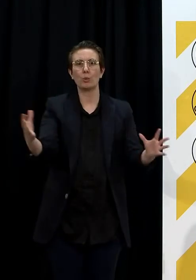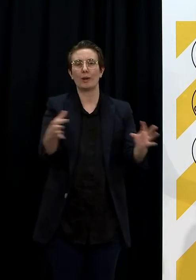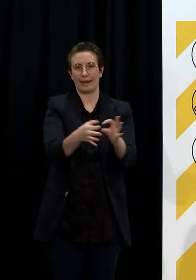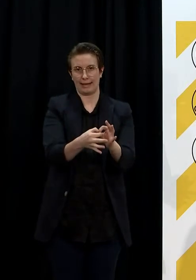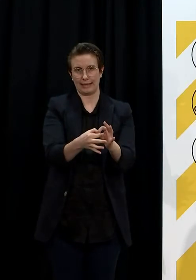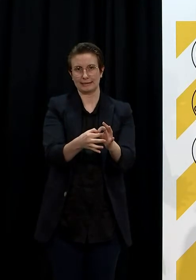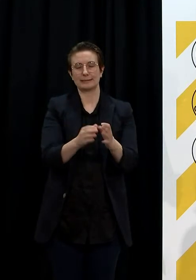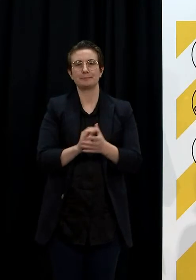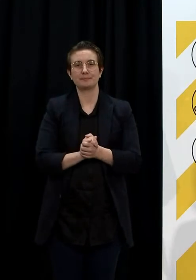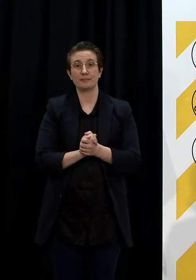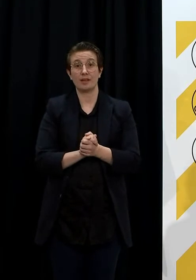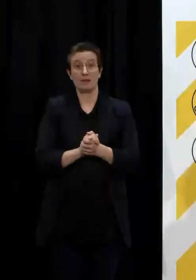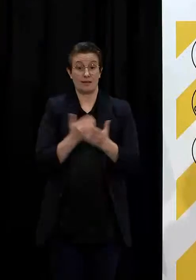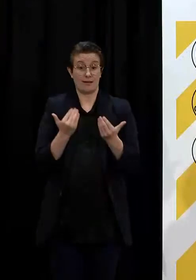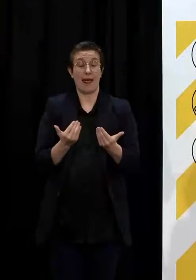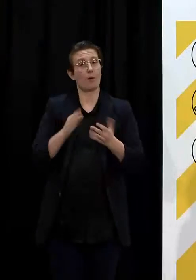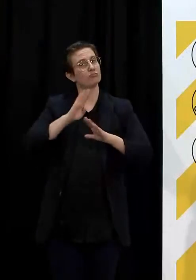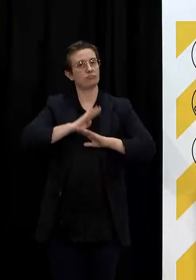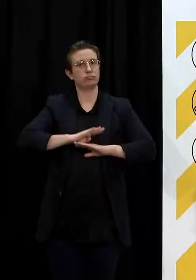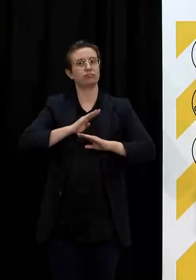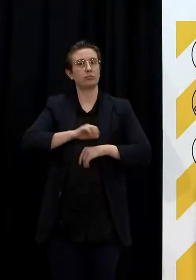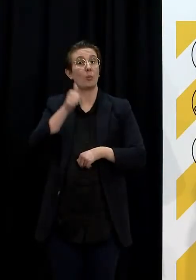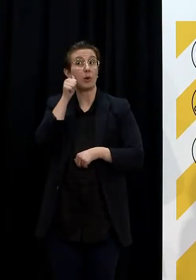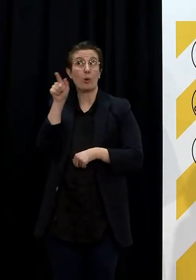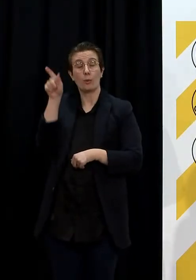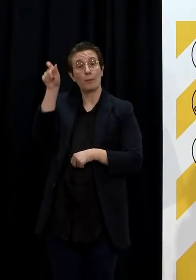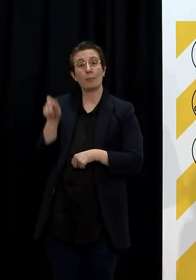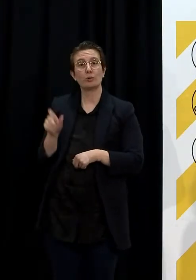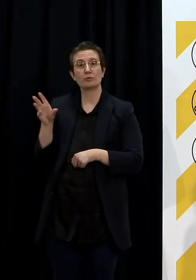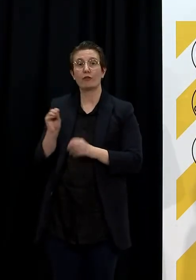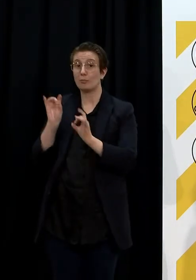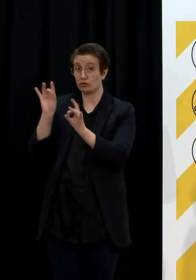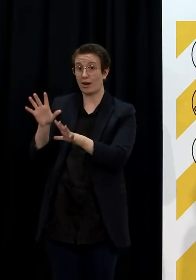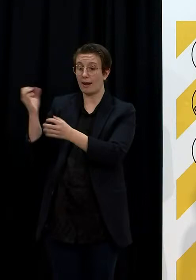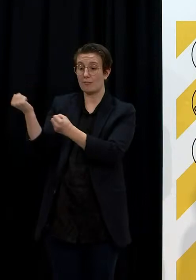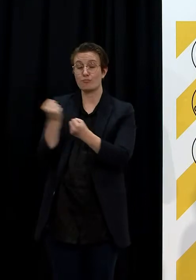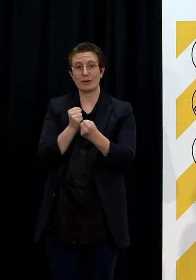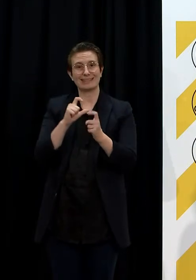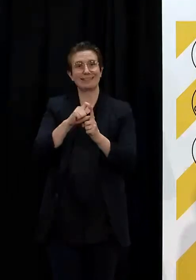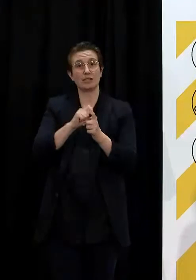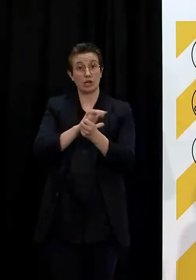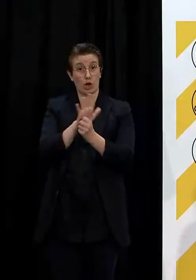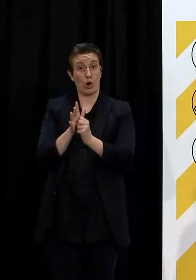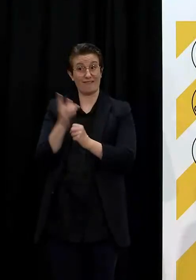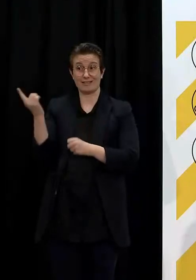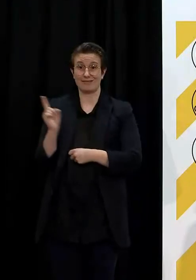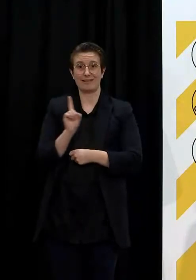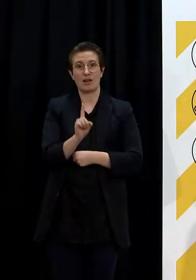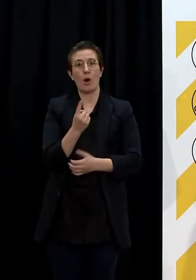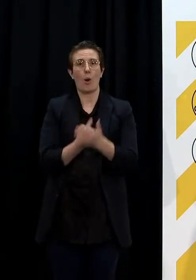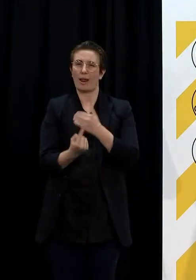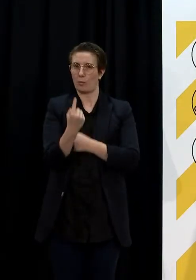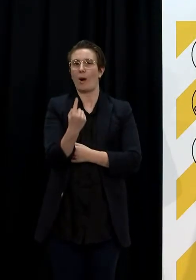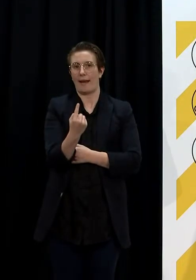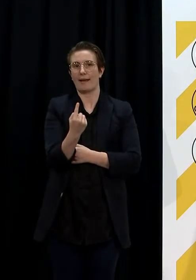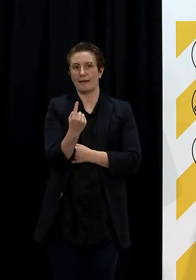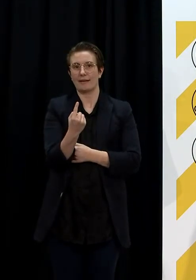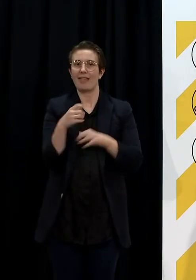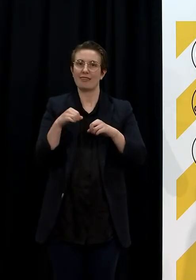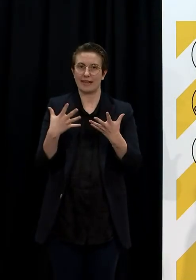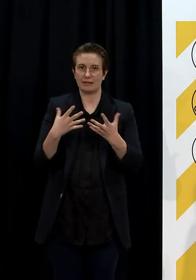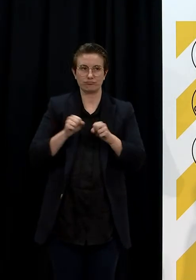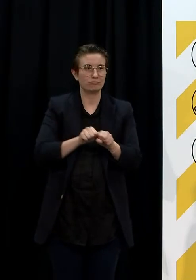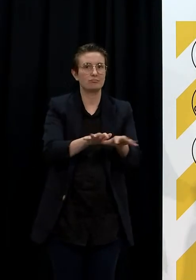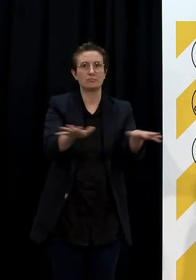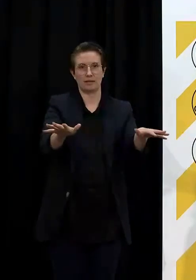As the virus spreads, it accumulates small changes in its genome and we're using these signals to provide pointers on possible